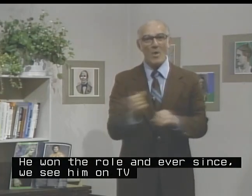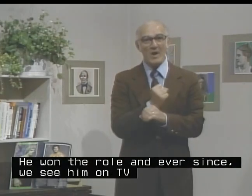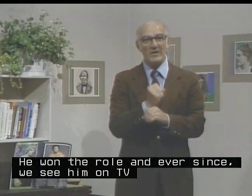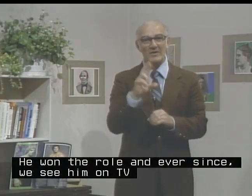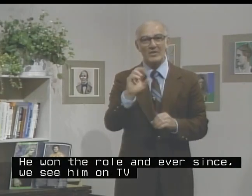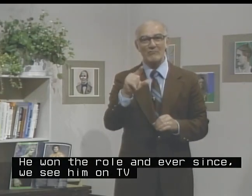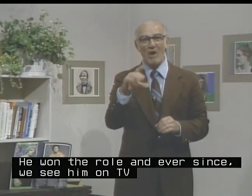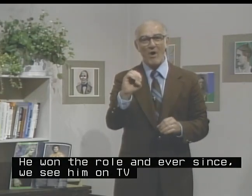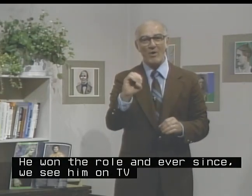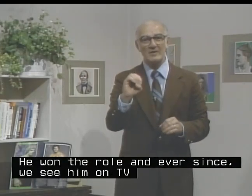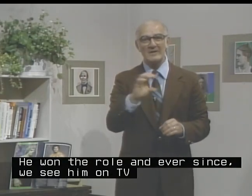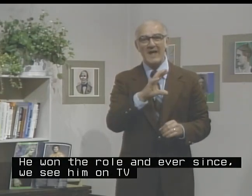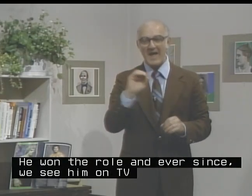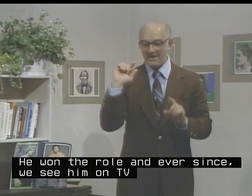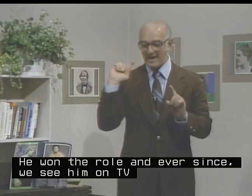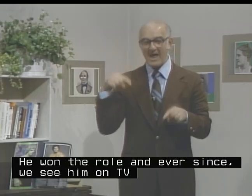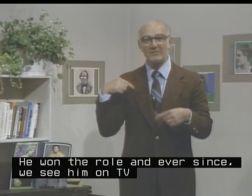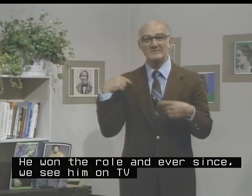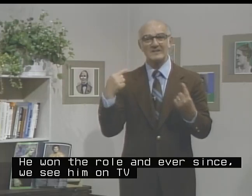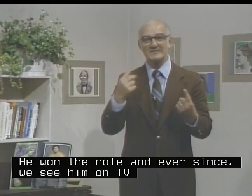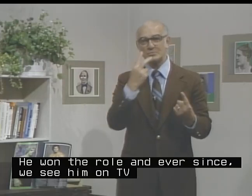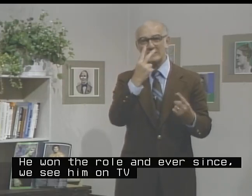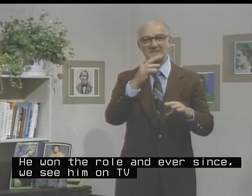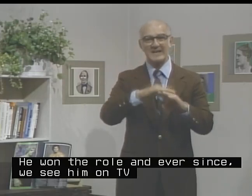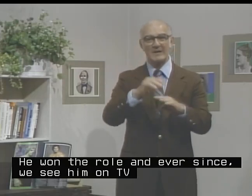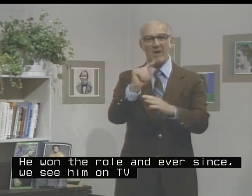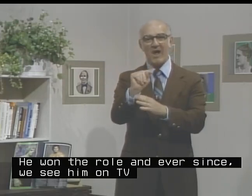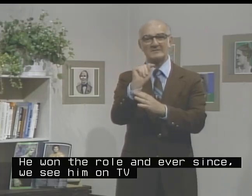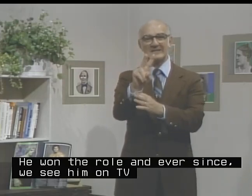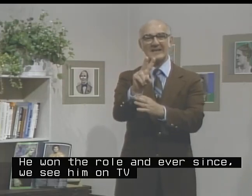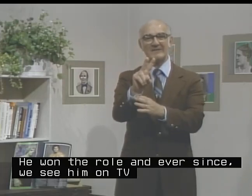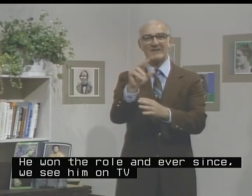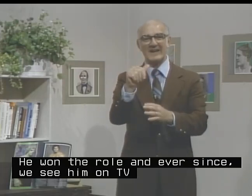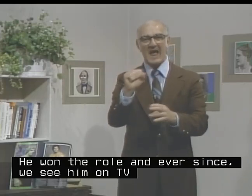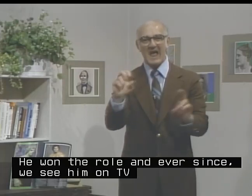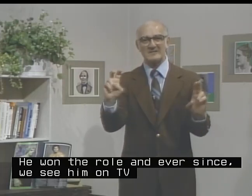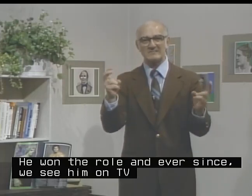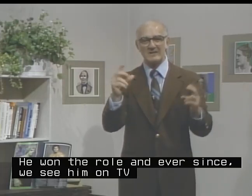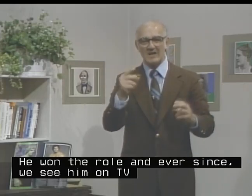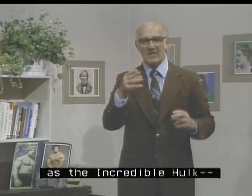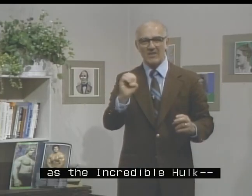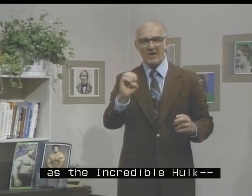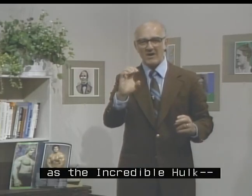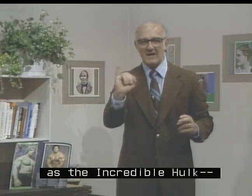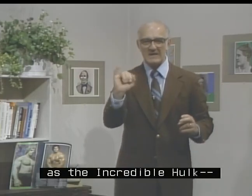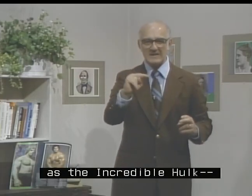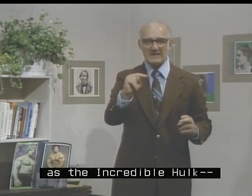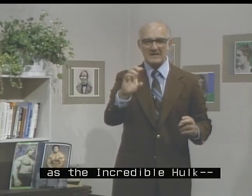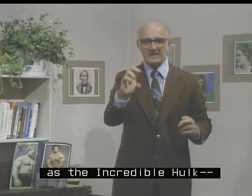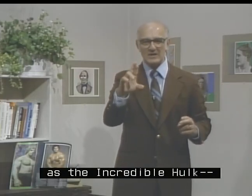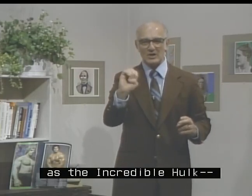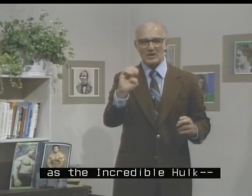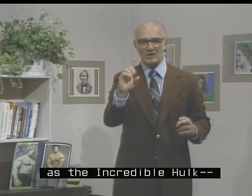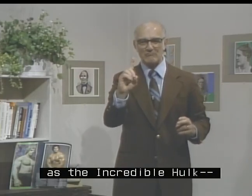won the role, and ever since we see him on TV as The Incredible